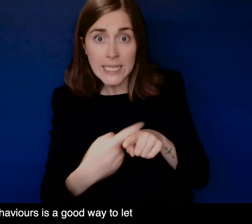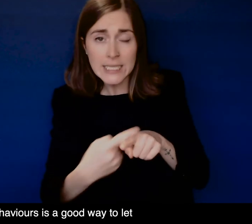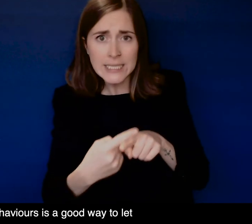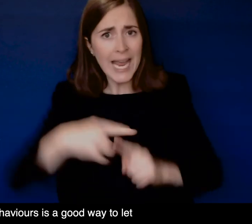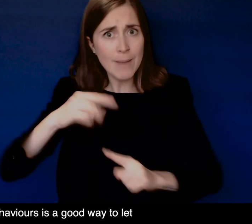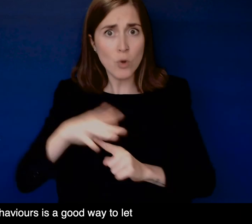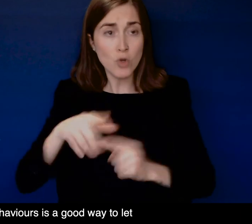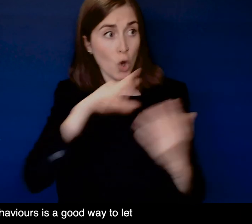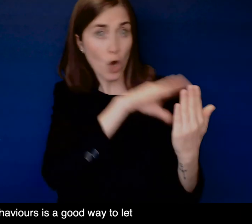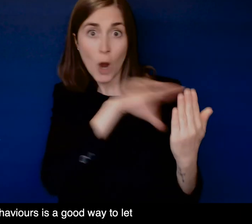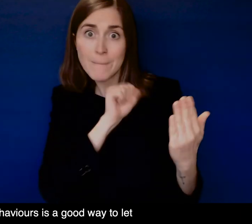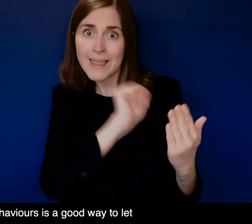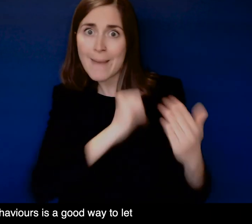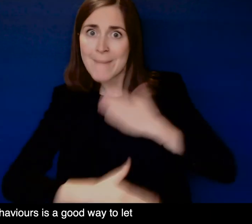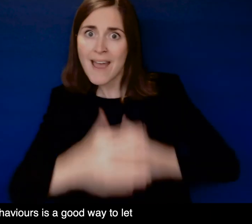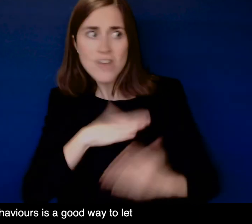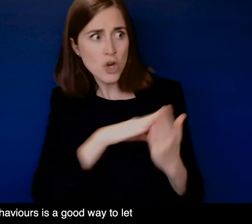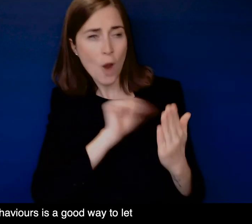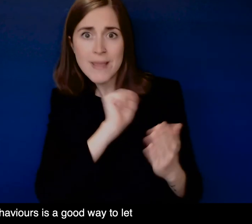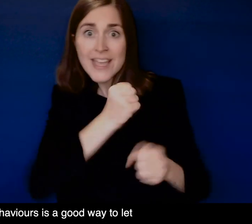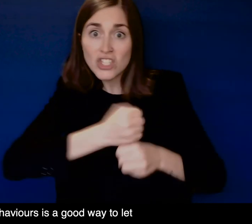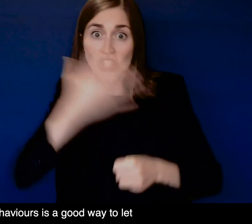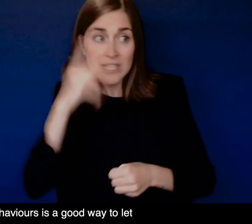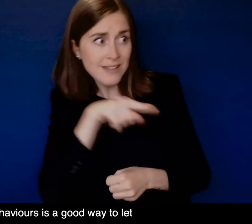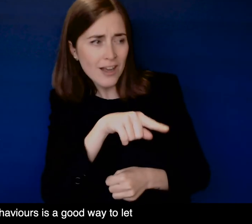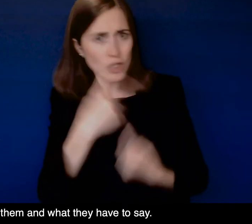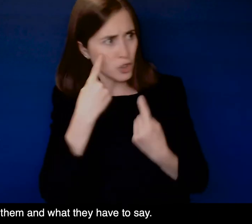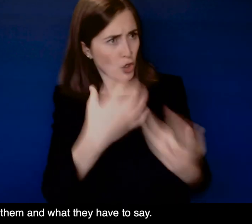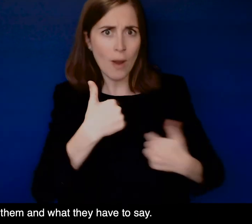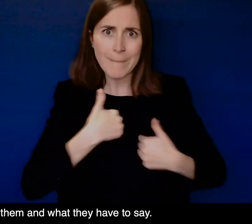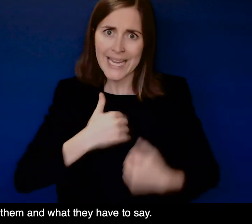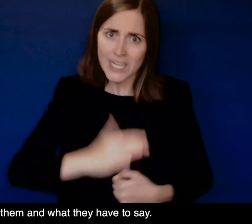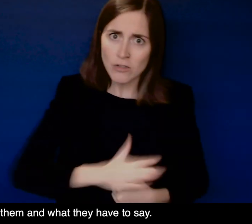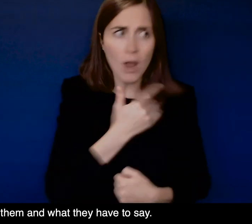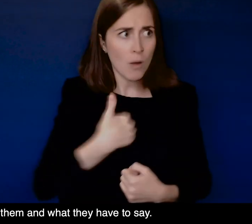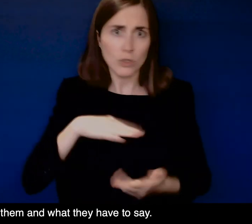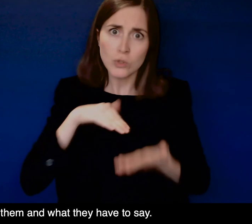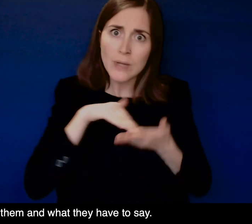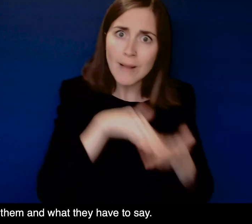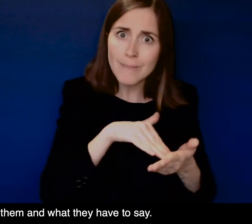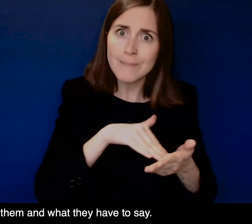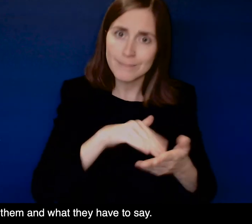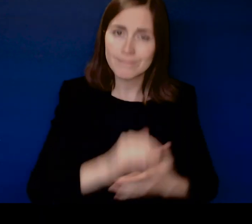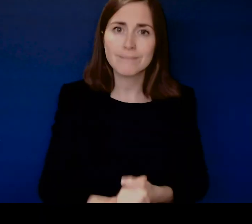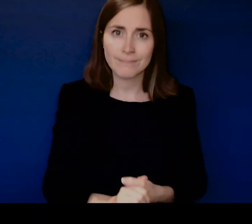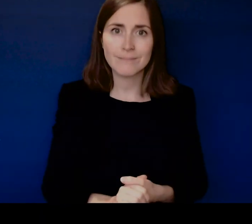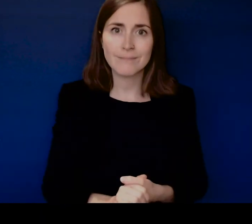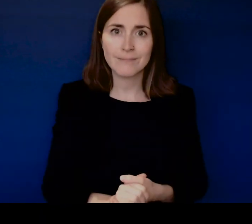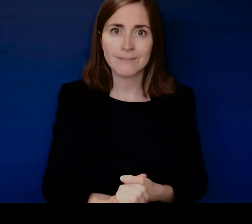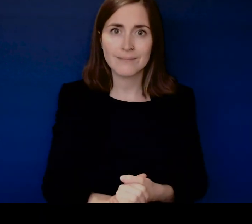Imitating their behaviours is a good way to let them know you have seen and heard them And are interested in them and what they have to say